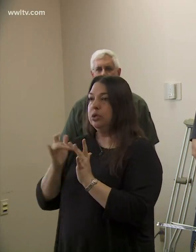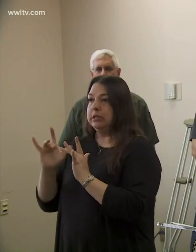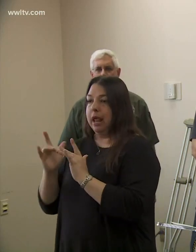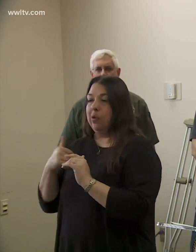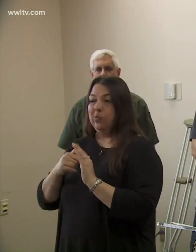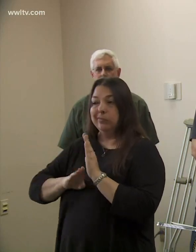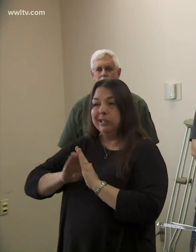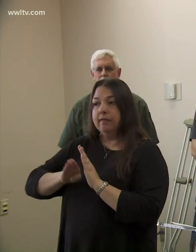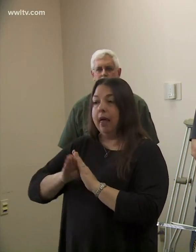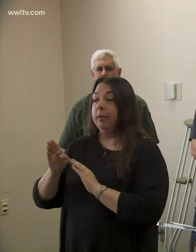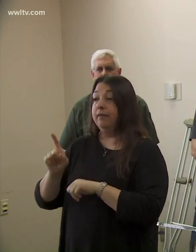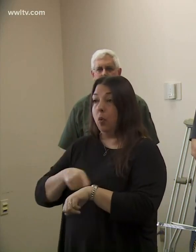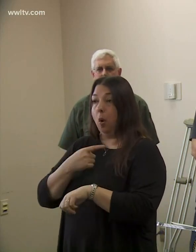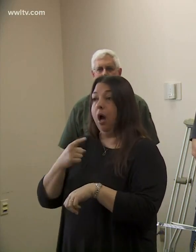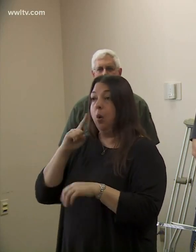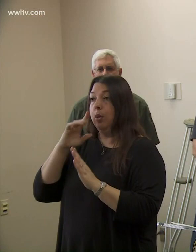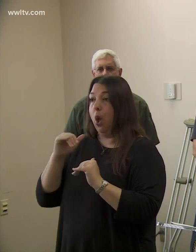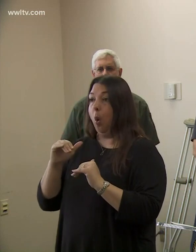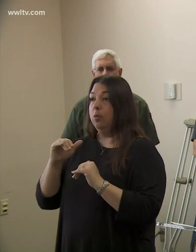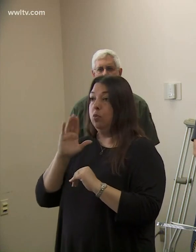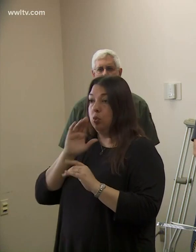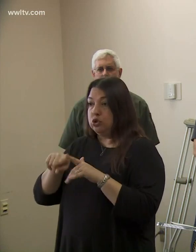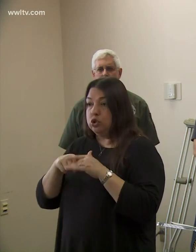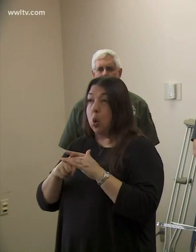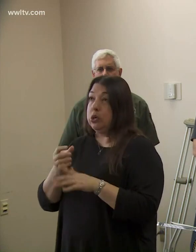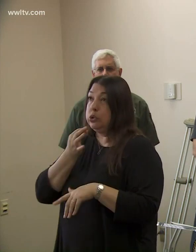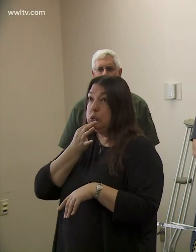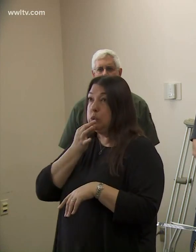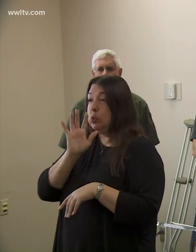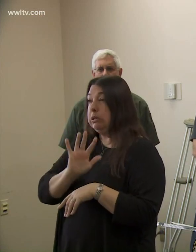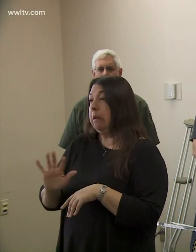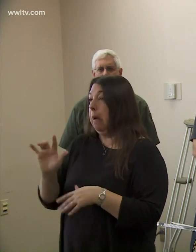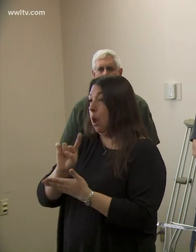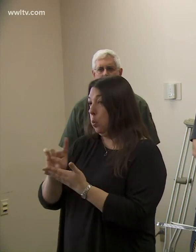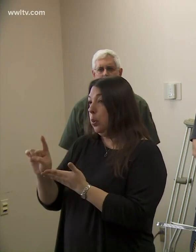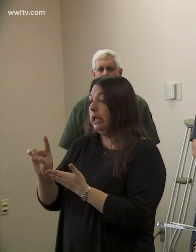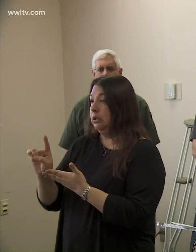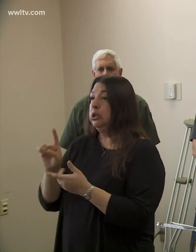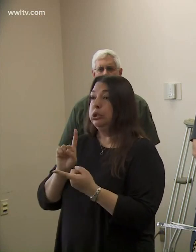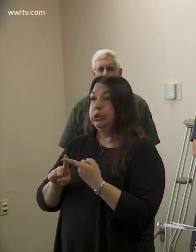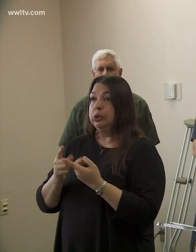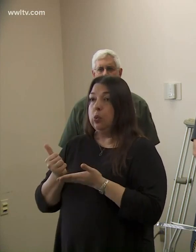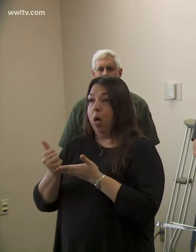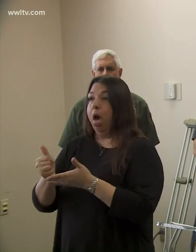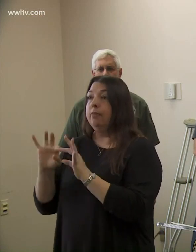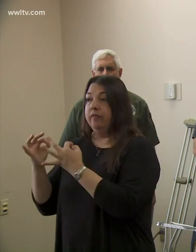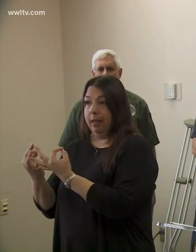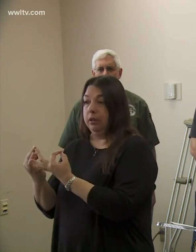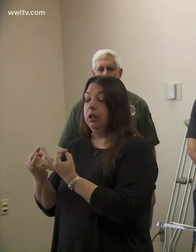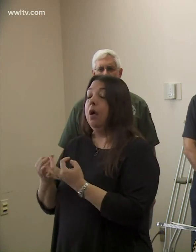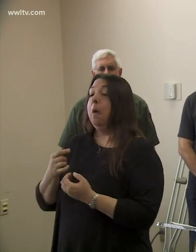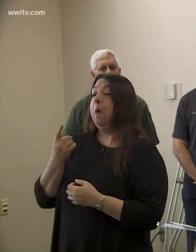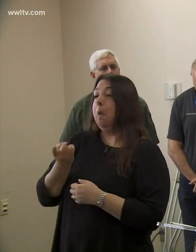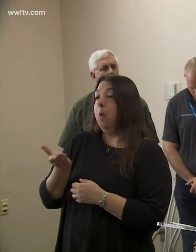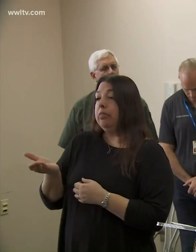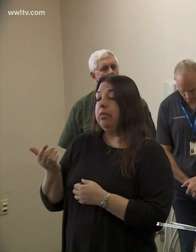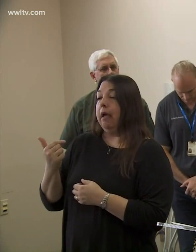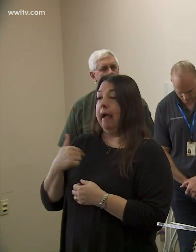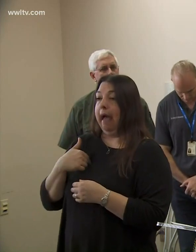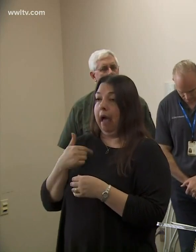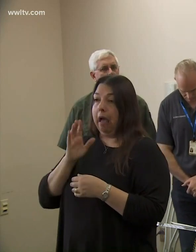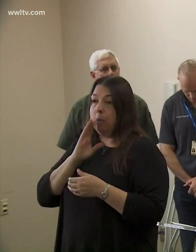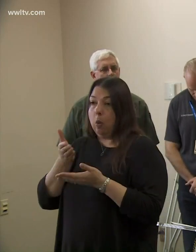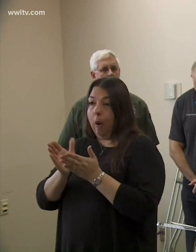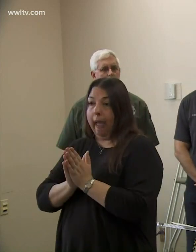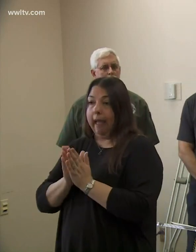We've been working on that for some time, and we hope to go live with that probably within the next week to support our families. One of the things that I'll be